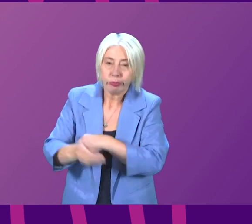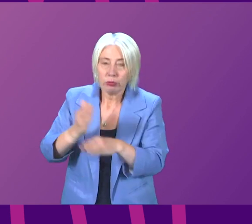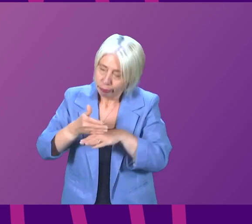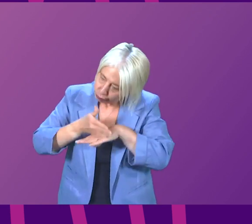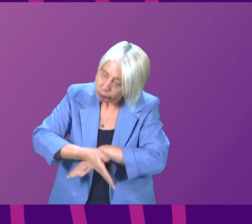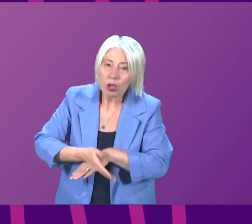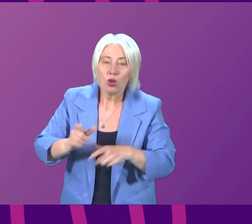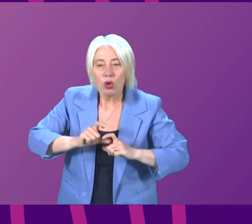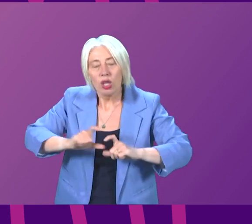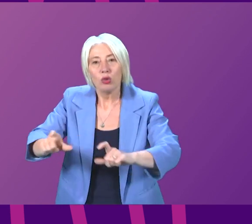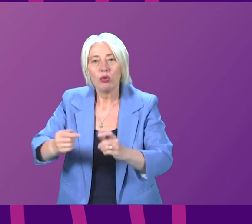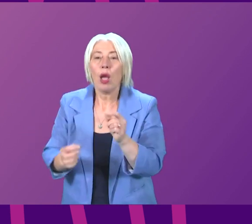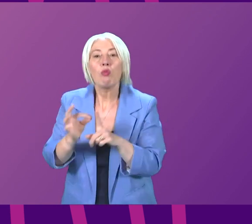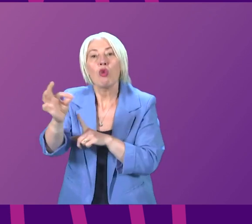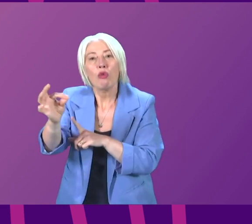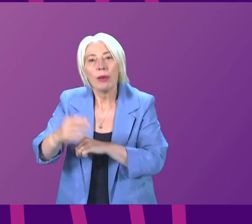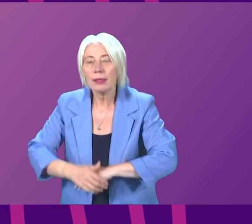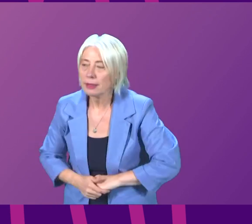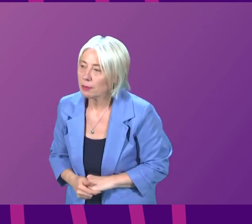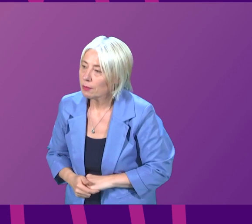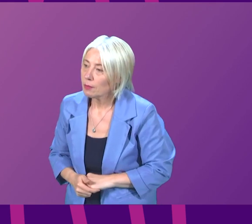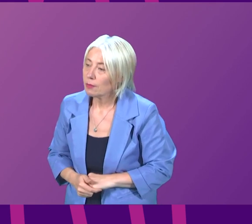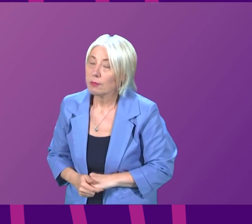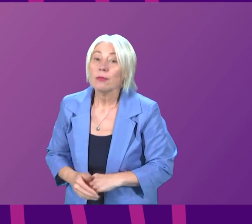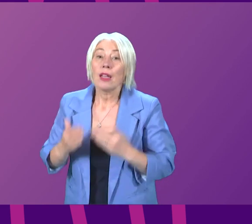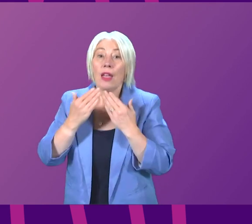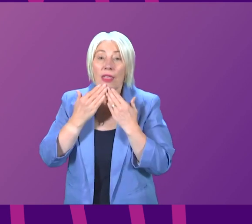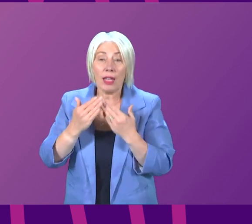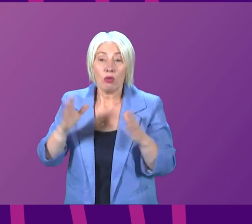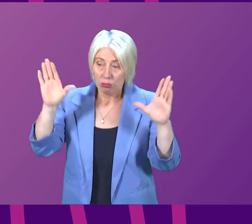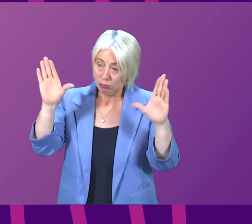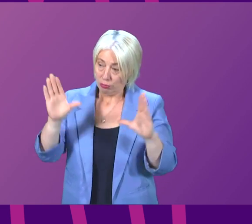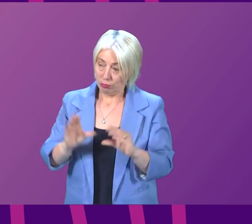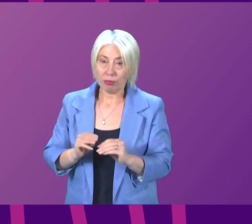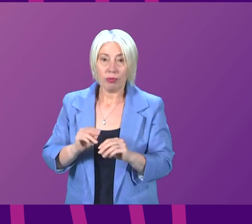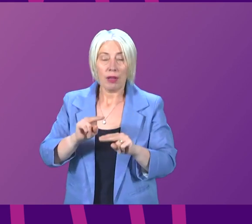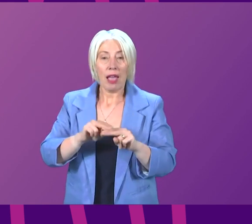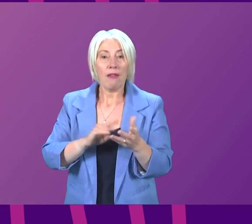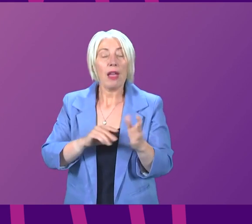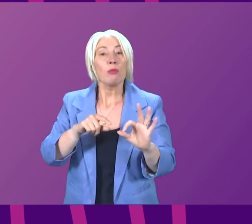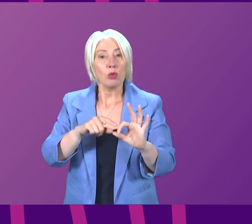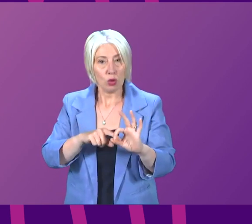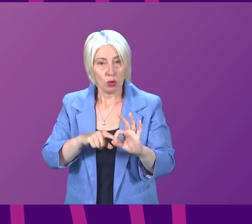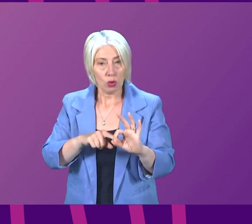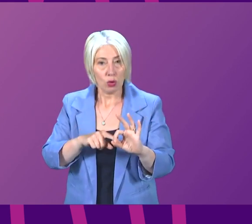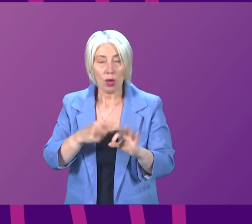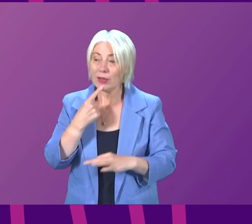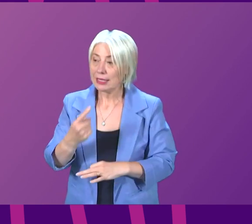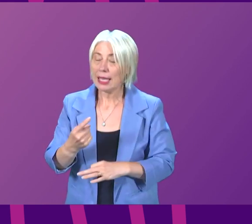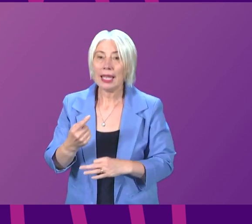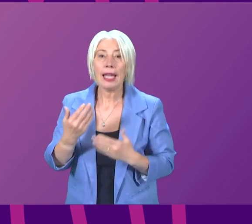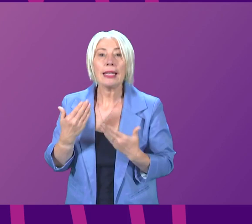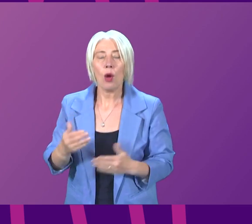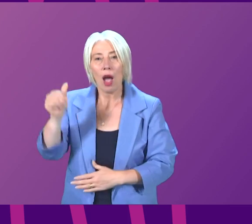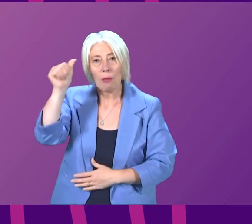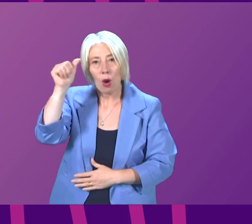improvements Thank you That concludes First Minister's questions and I will say at this point colleagues that